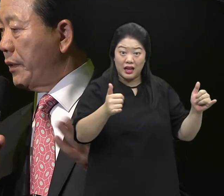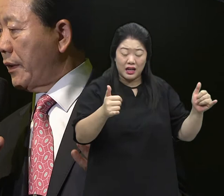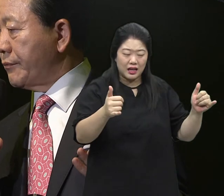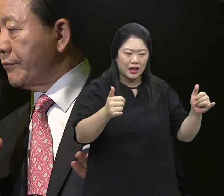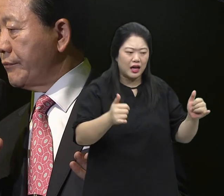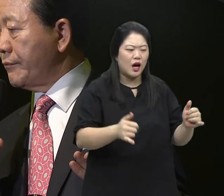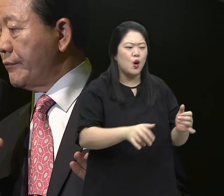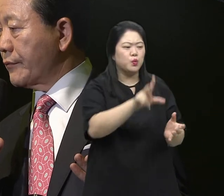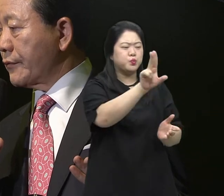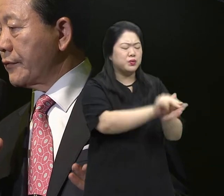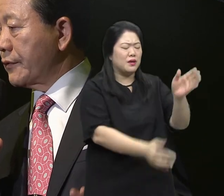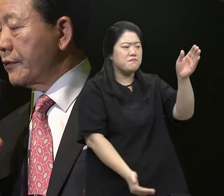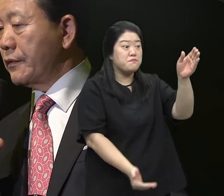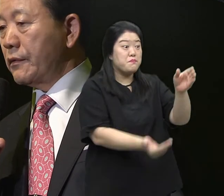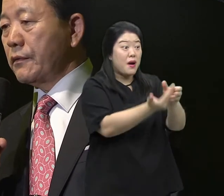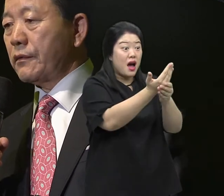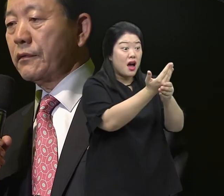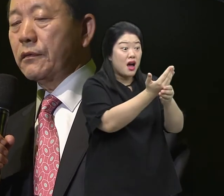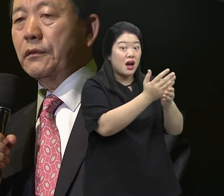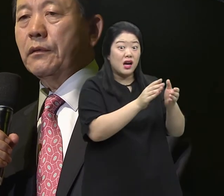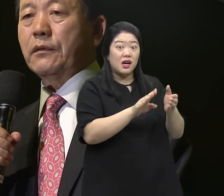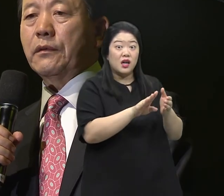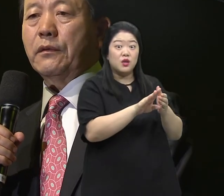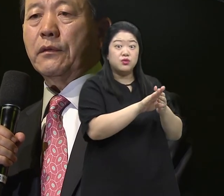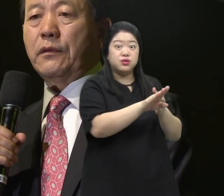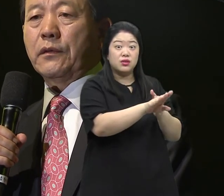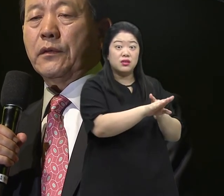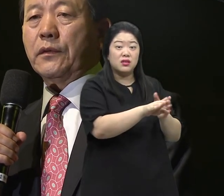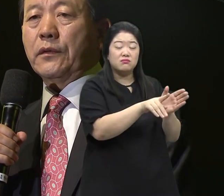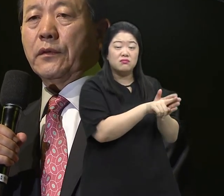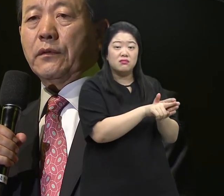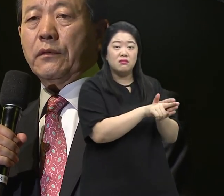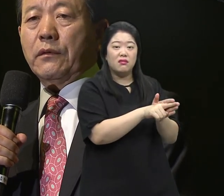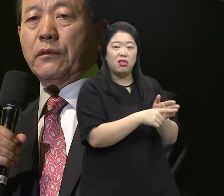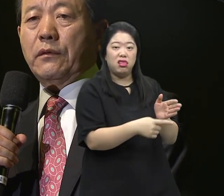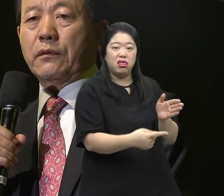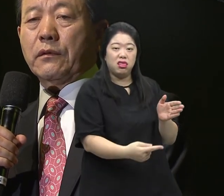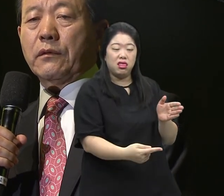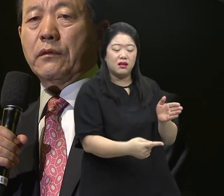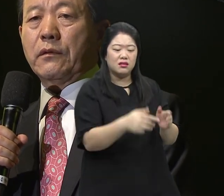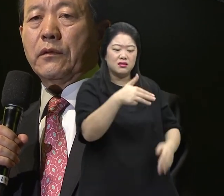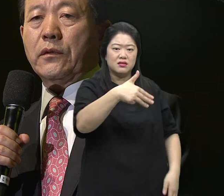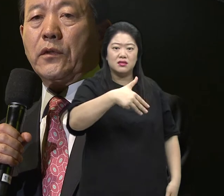That when problems come for many believers, they enter back into the me of Genesis chapter 3.